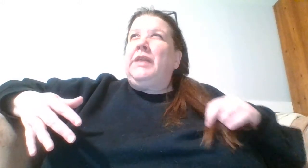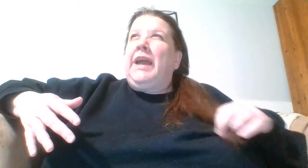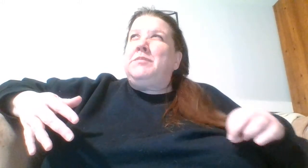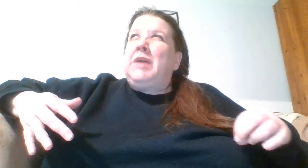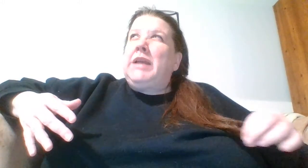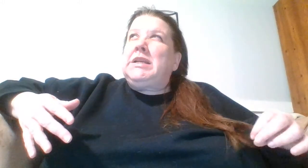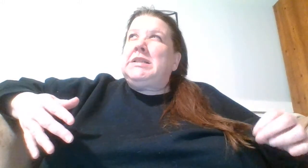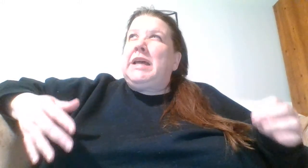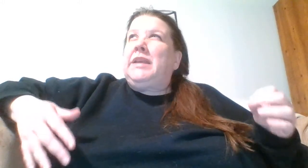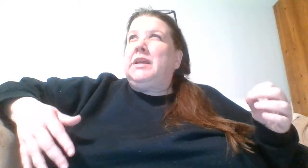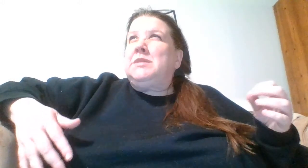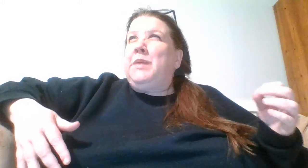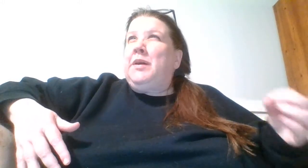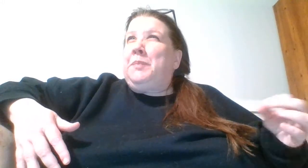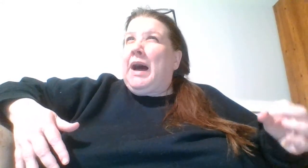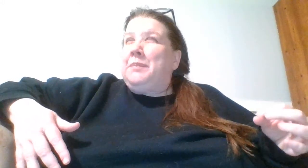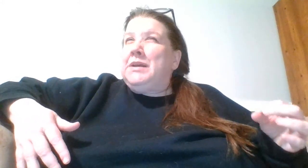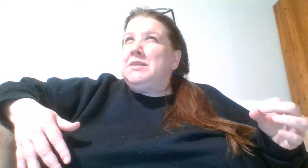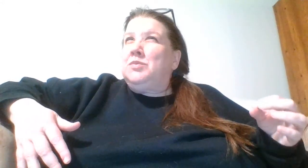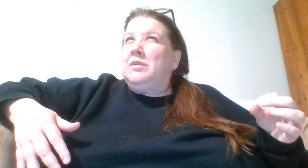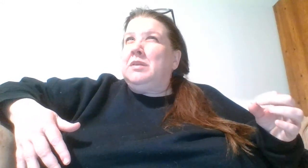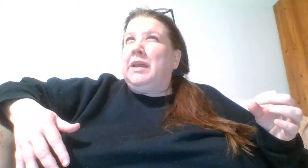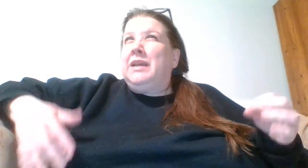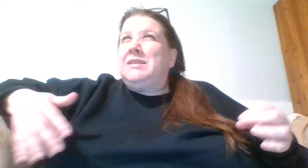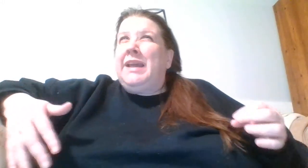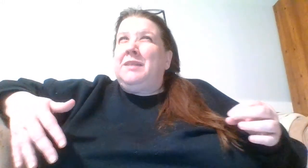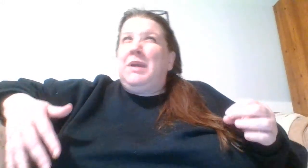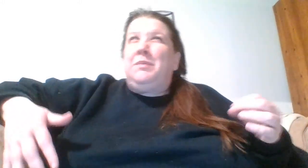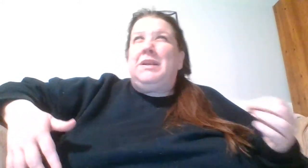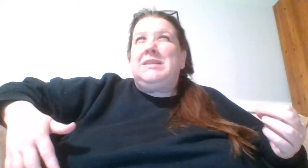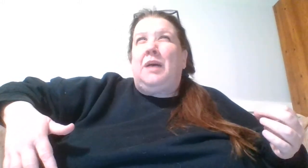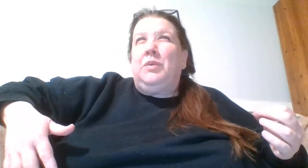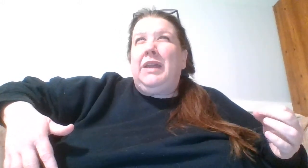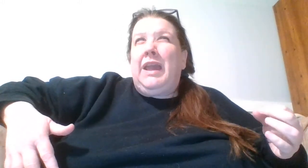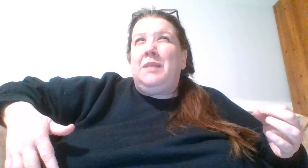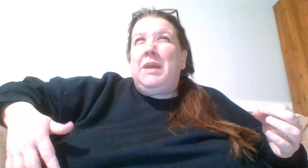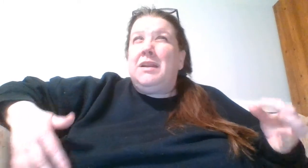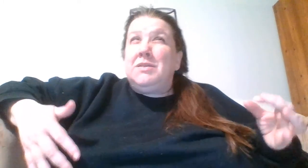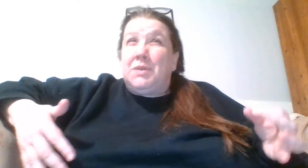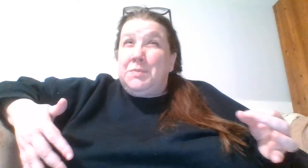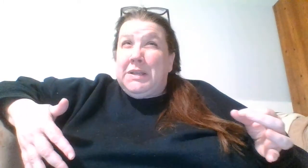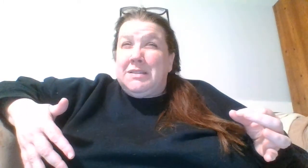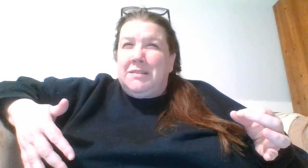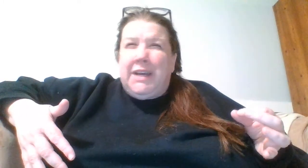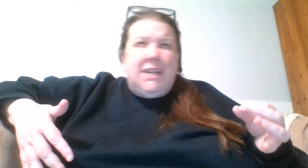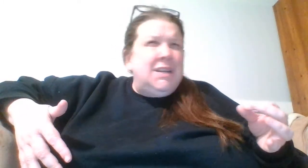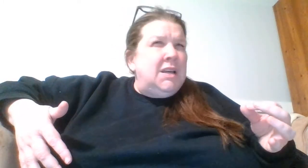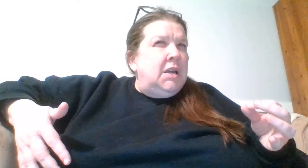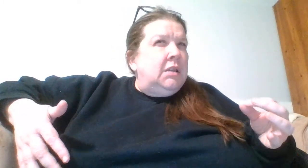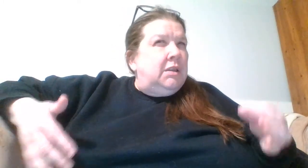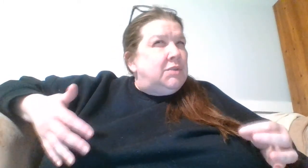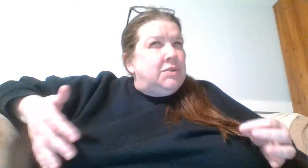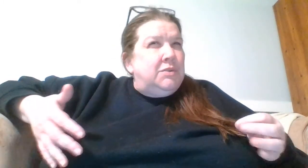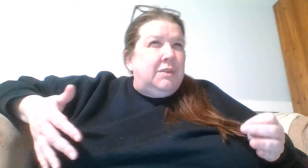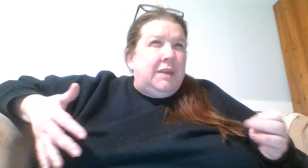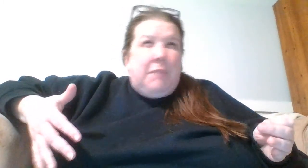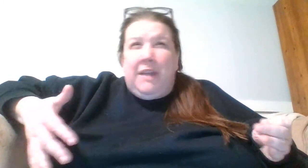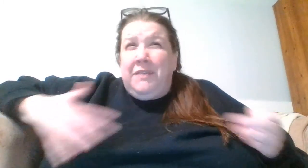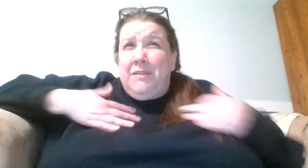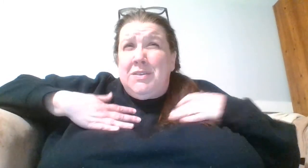I'm trying to decide is Mary Poppins animated but it's not really animated and so is Pete's Dragon. Those are two of my favorites